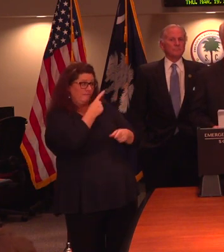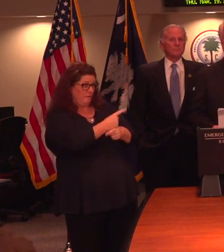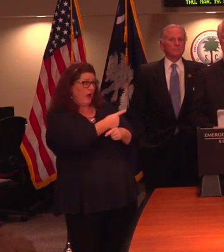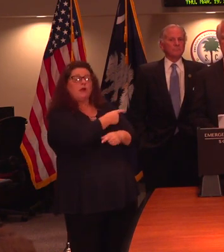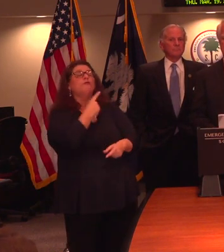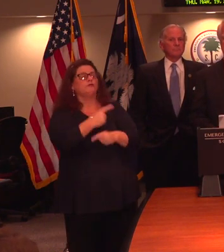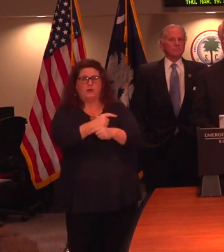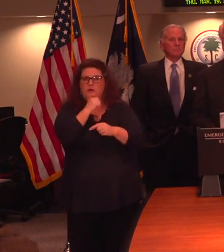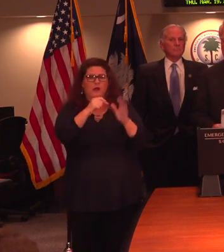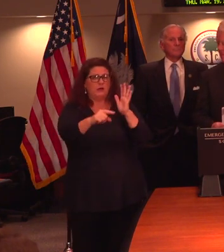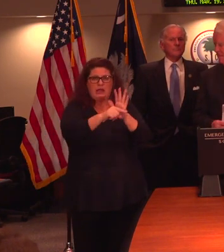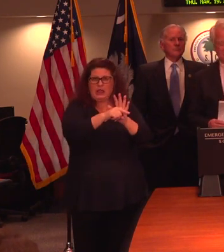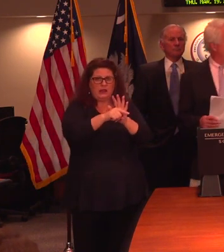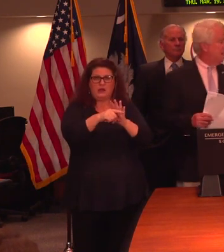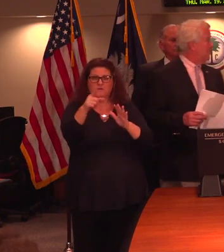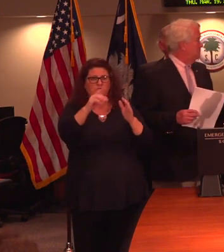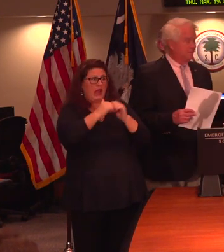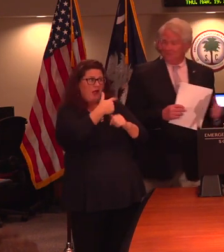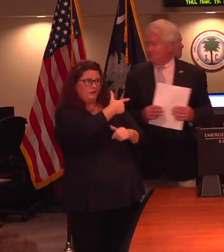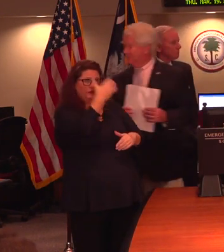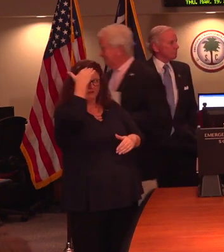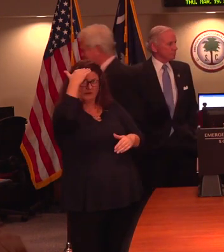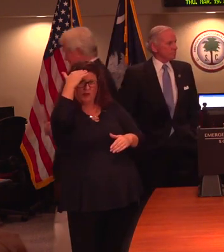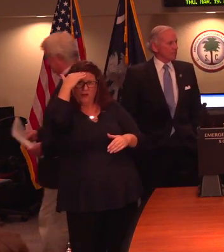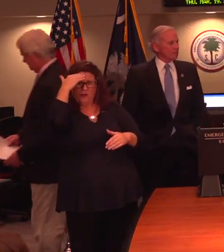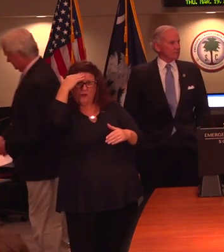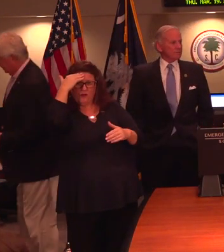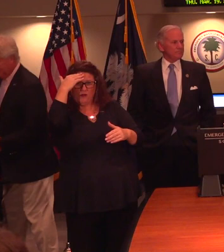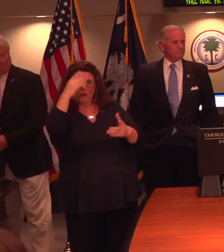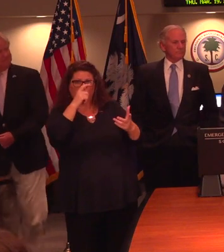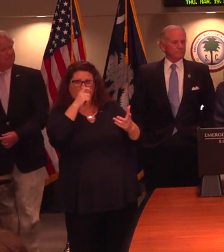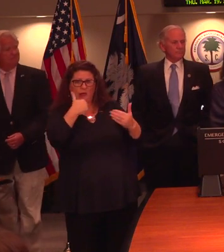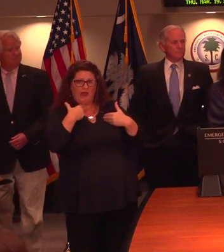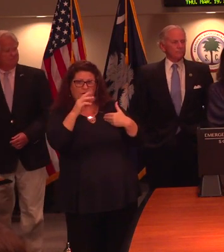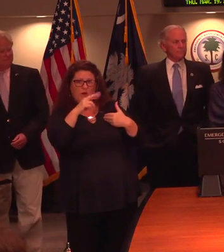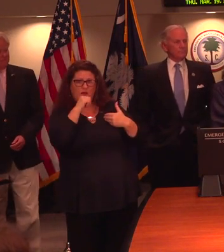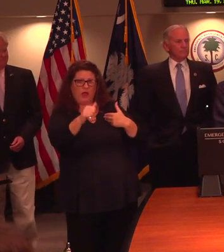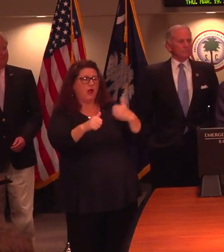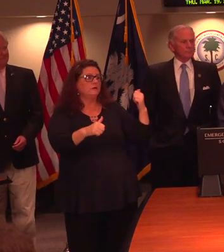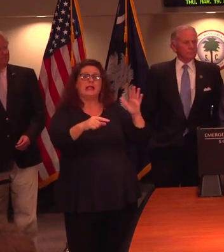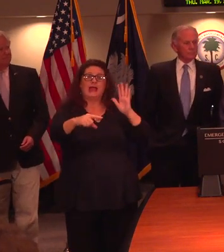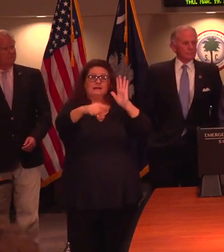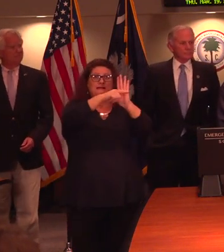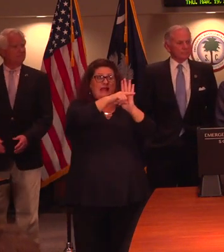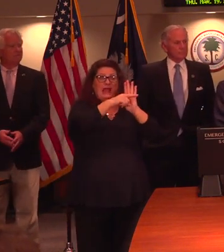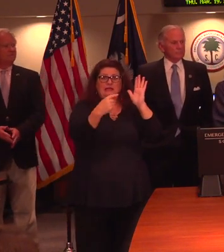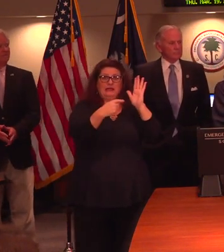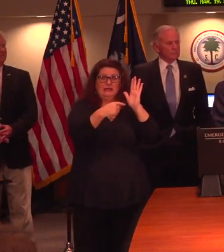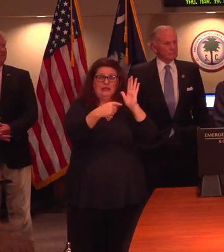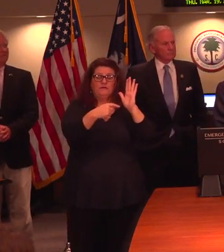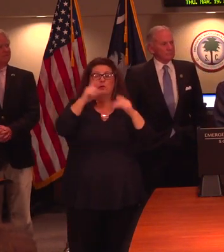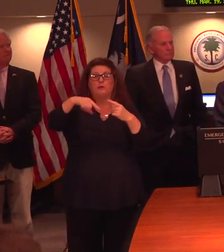spots in the state surveillance on that? I'm going to... No, getting negative results gives